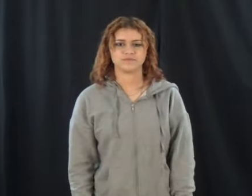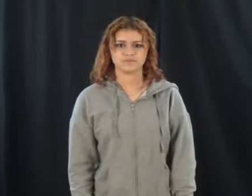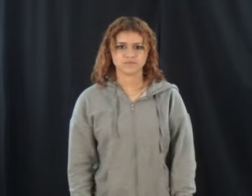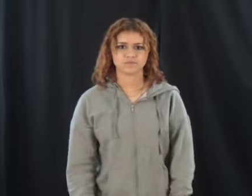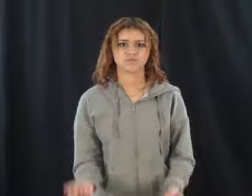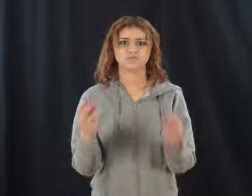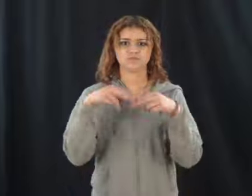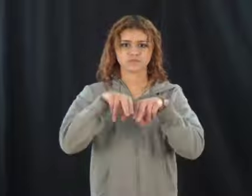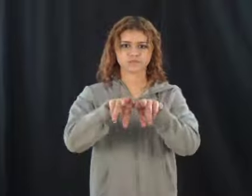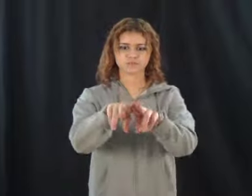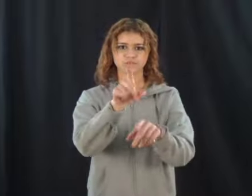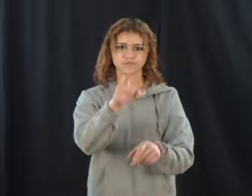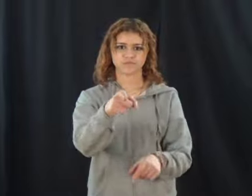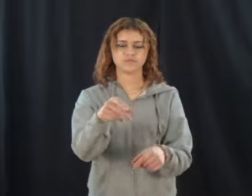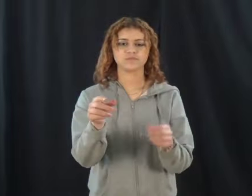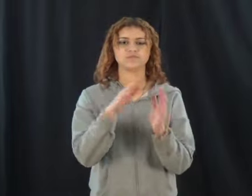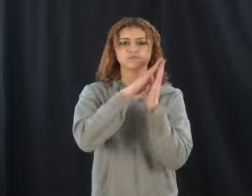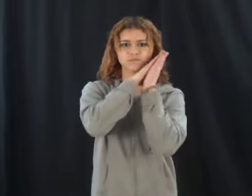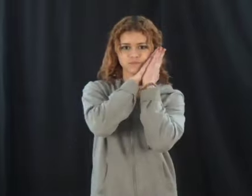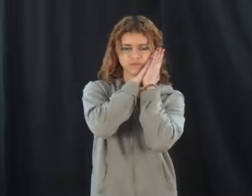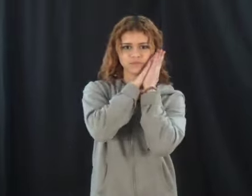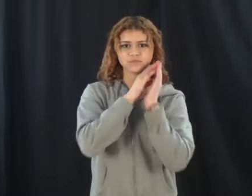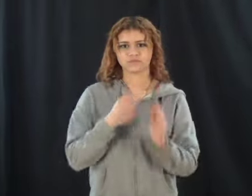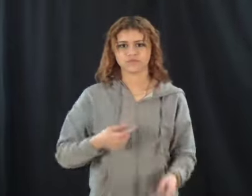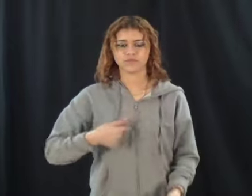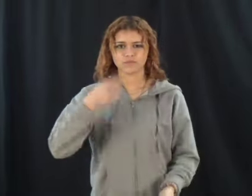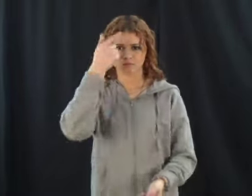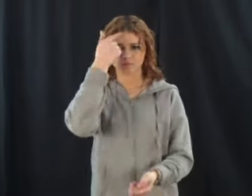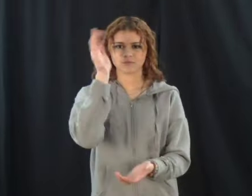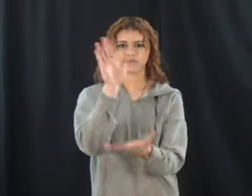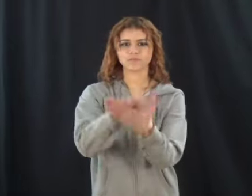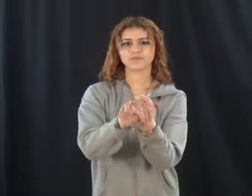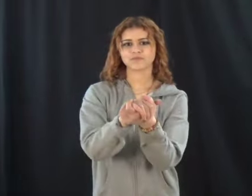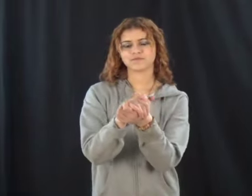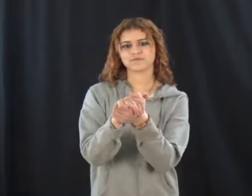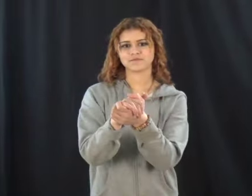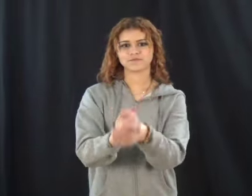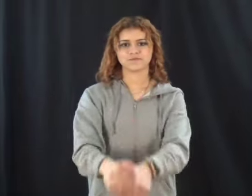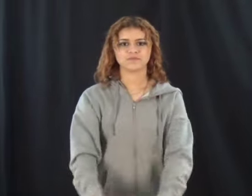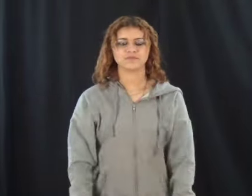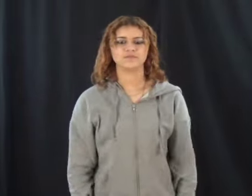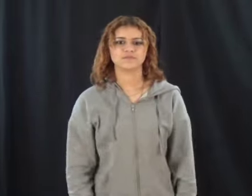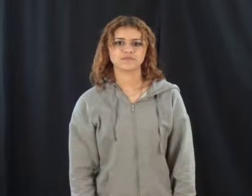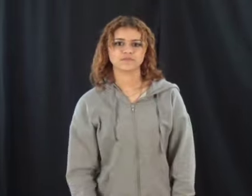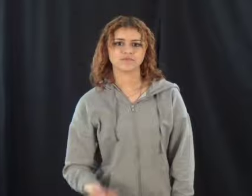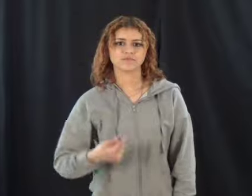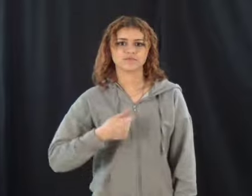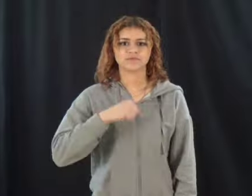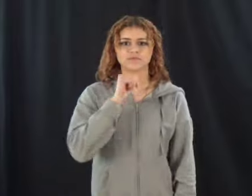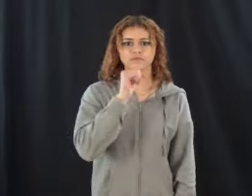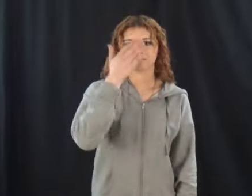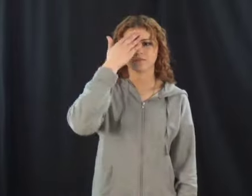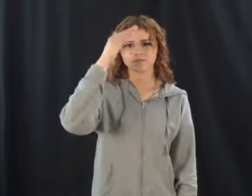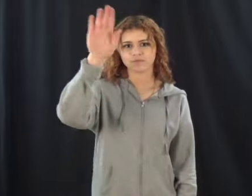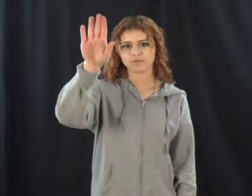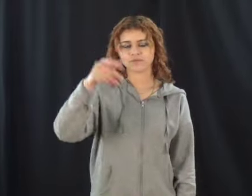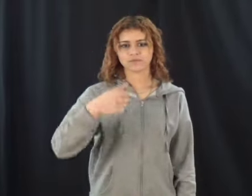Lying next to you, in despair with you, I ain't convinced Cause I don't know how,